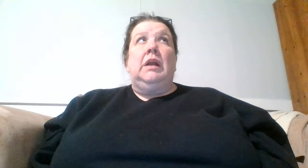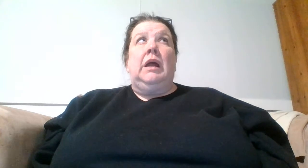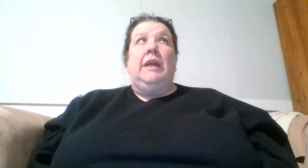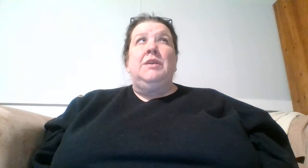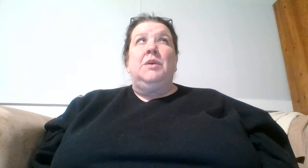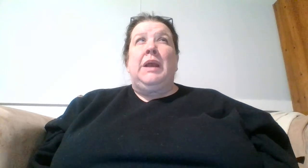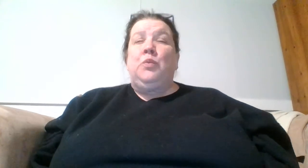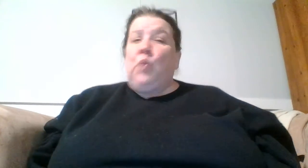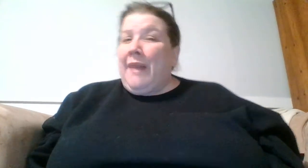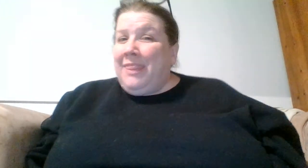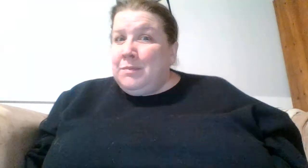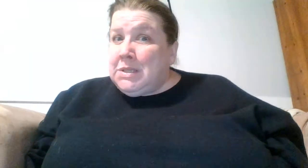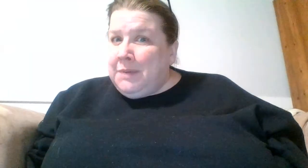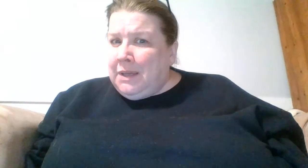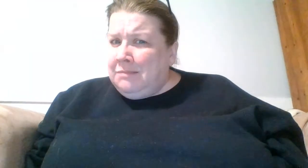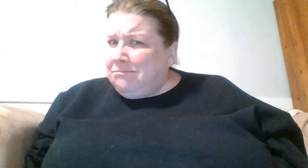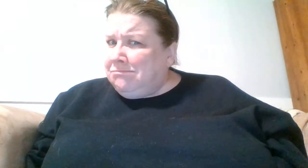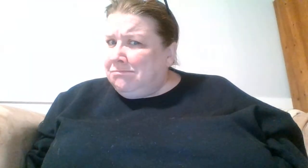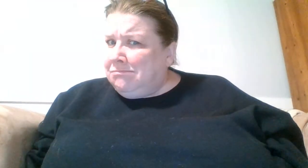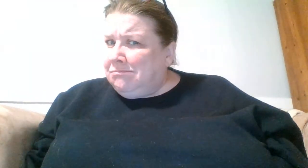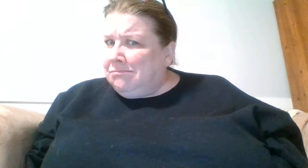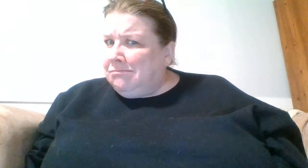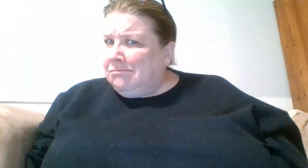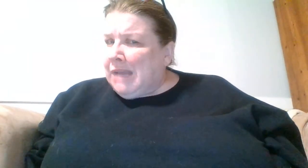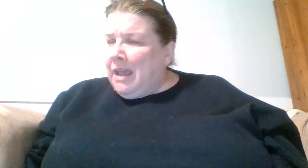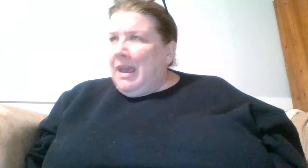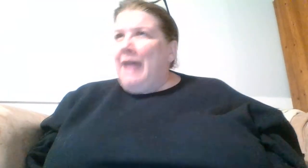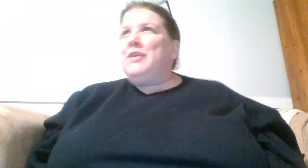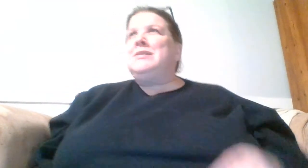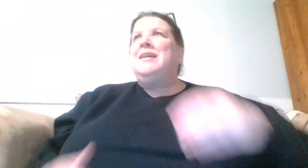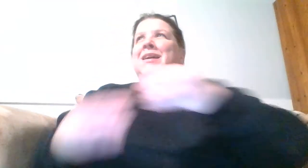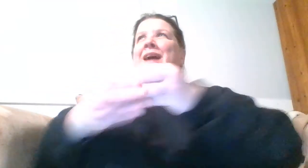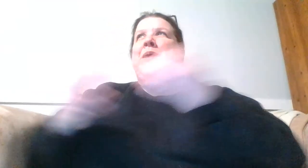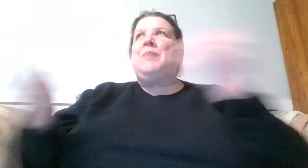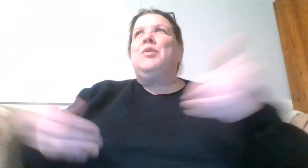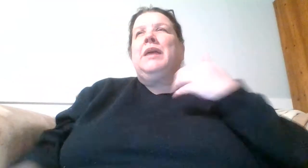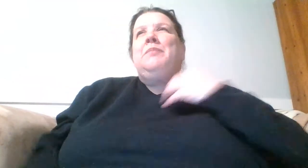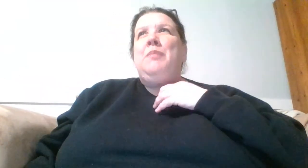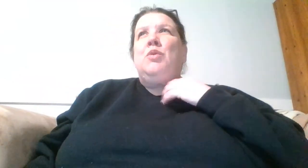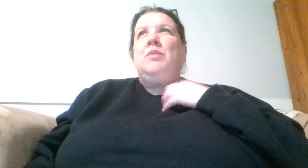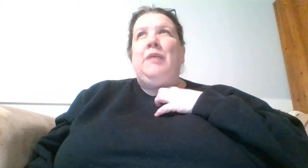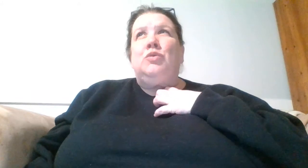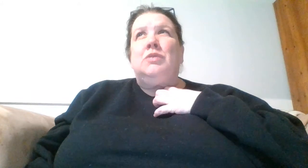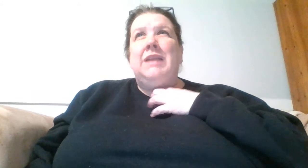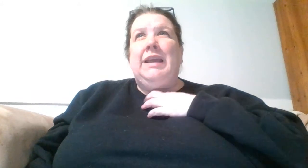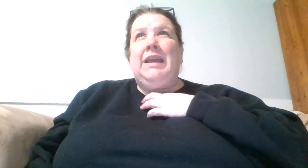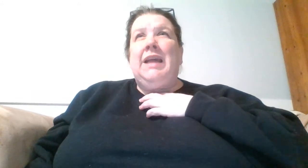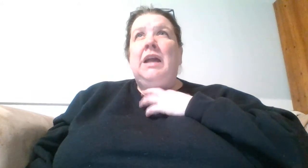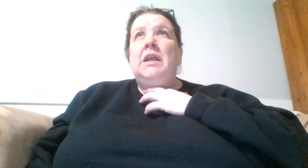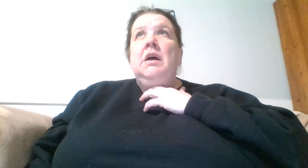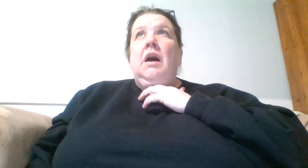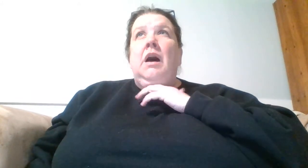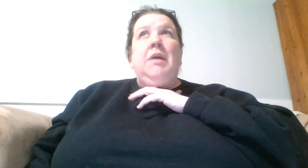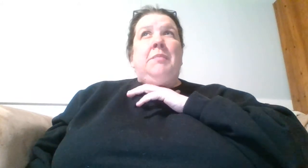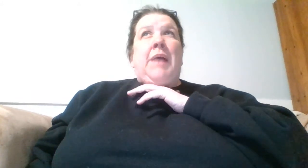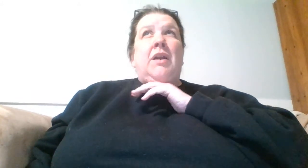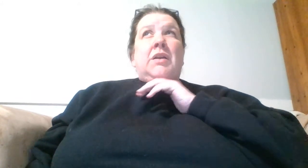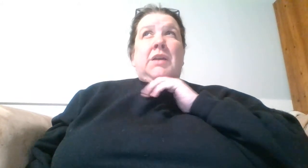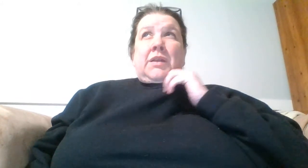I know what I want them to be. And there's nothing on my board, like my board, my rules, and I get that. And mine are yearly